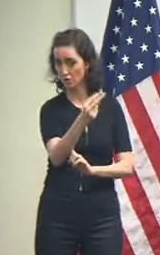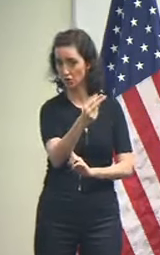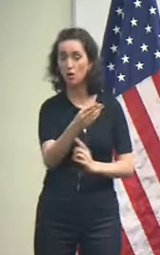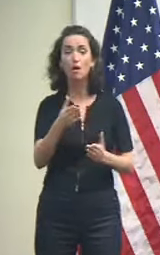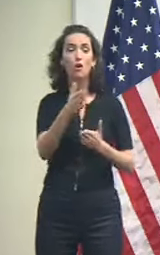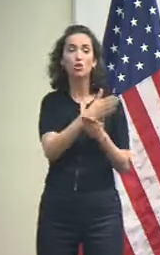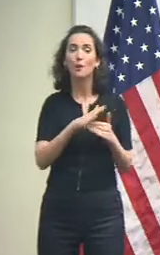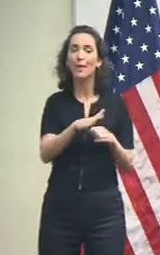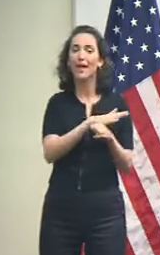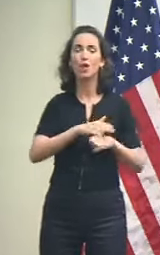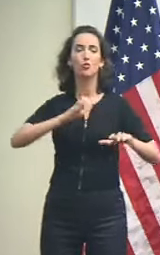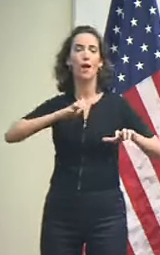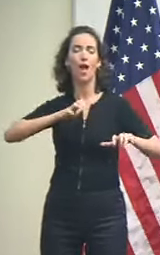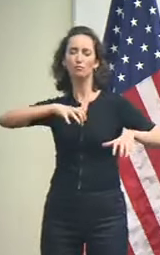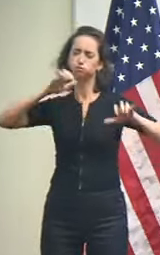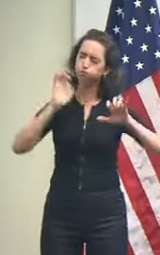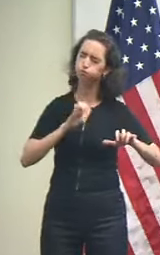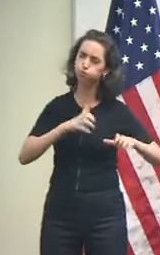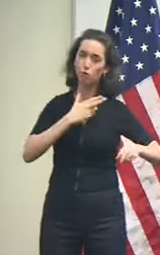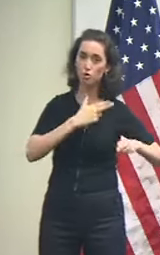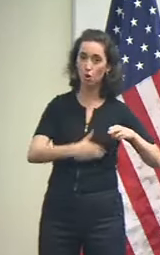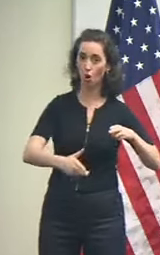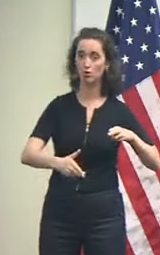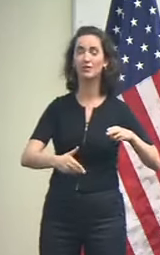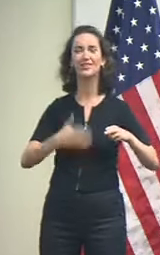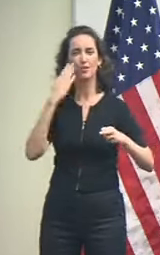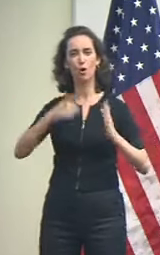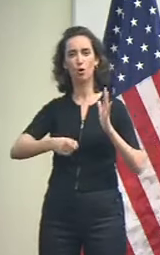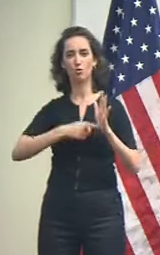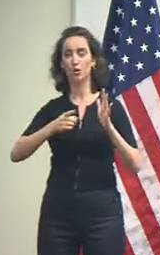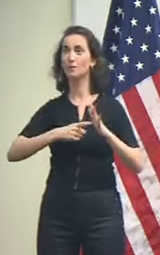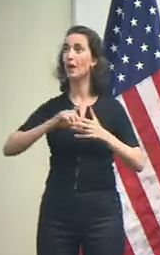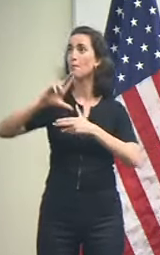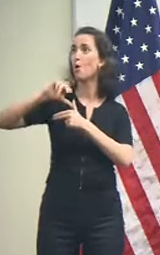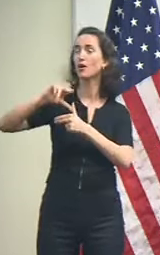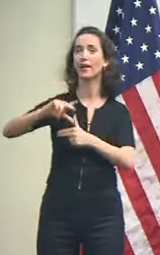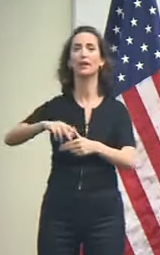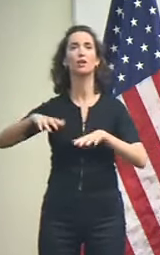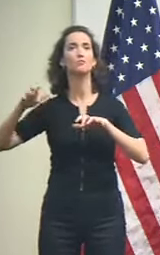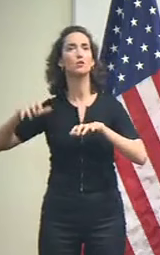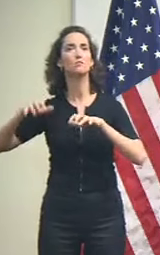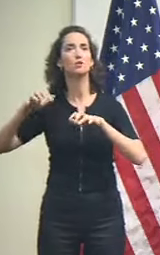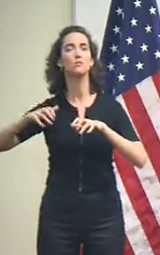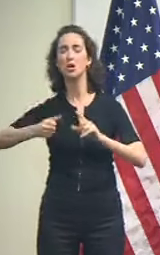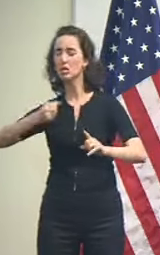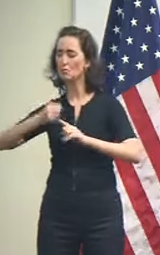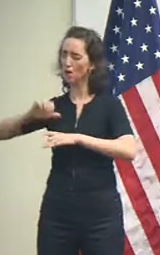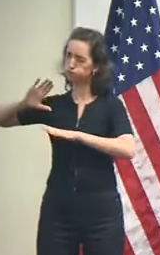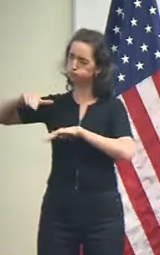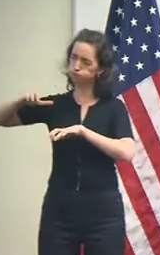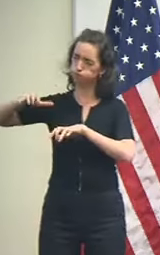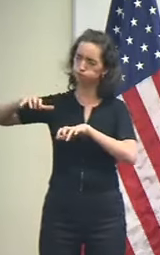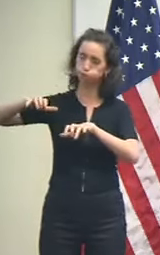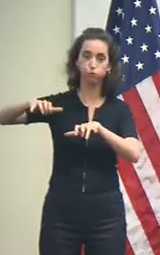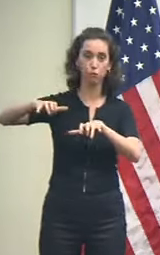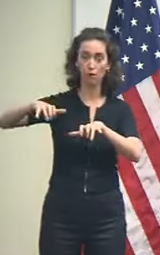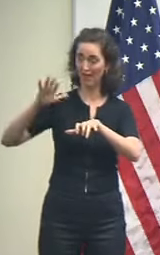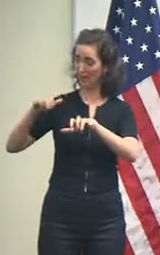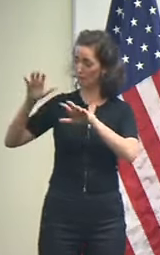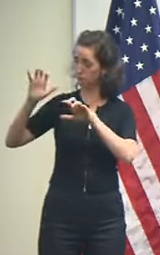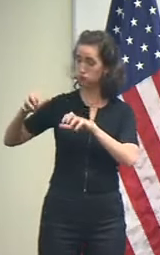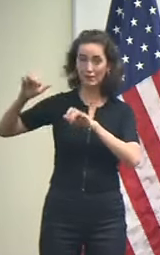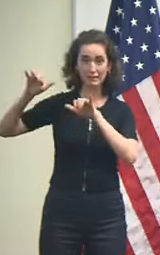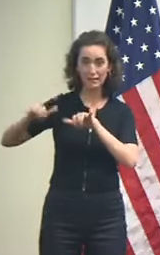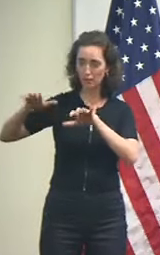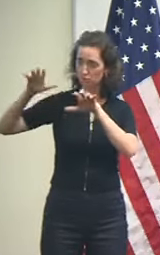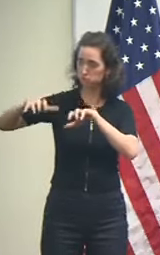isolated areas, depending upon whether rain bands establish themselves and remain stationary for some period of time.